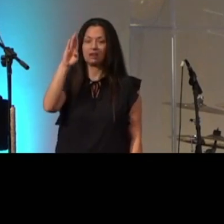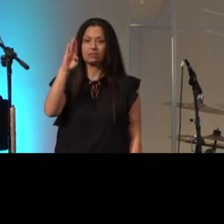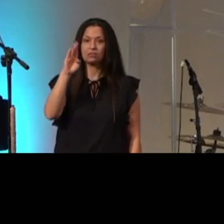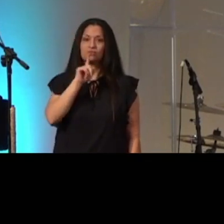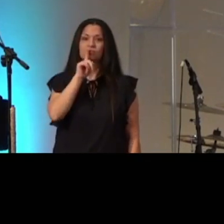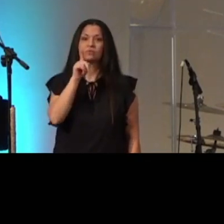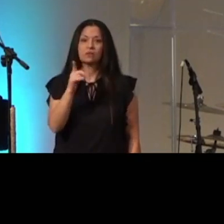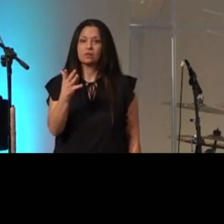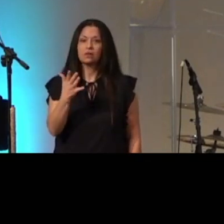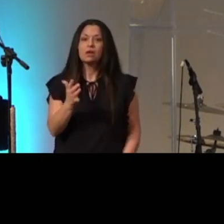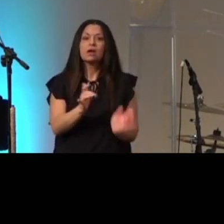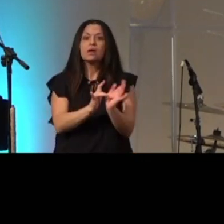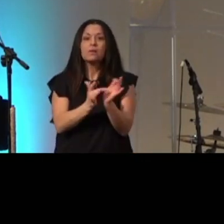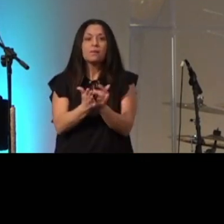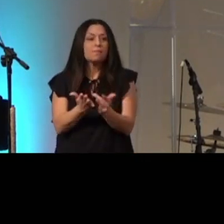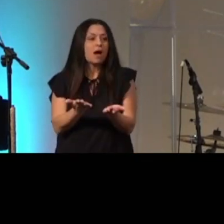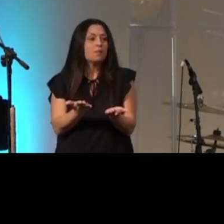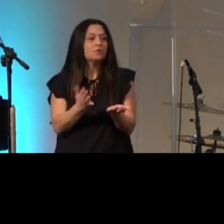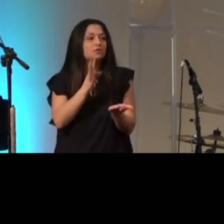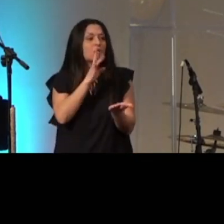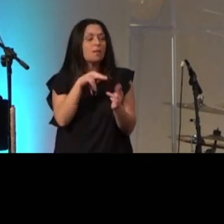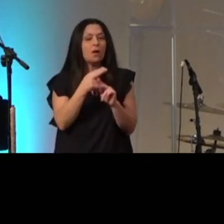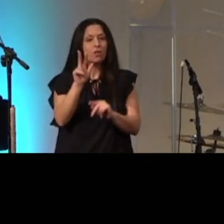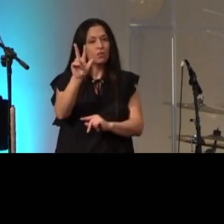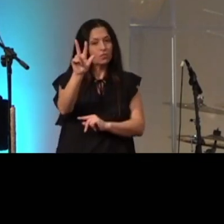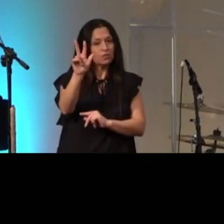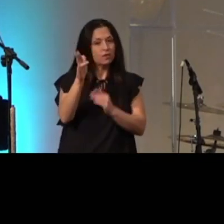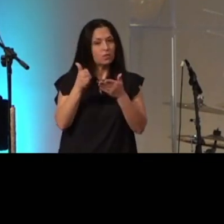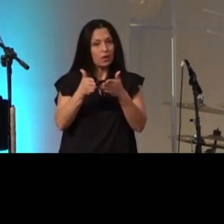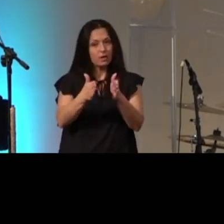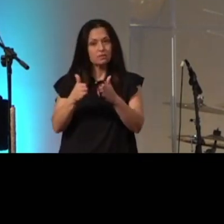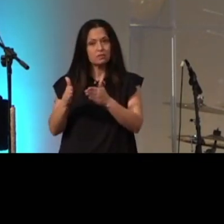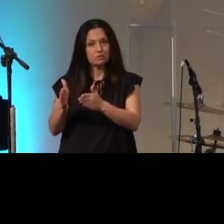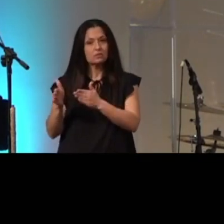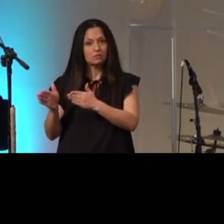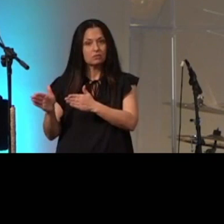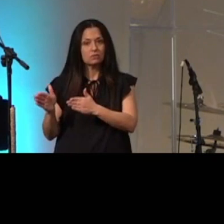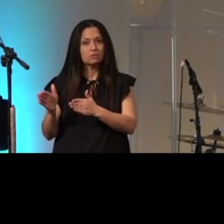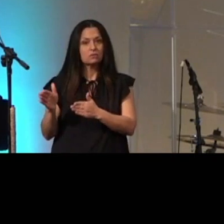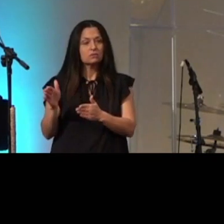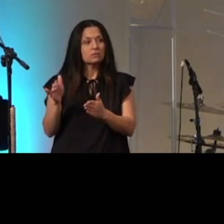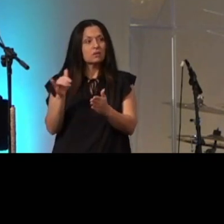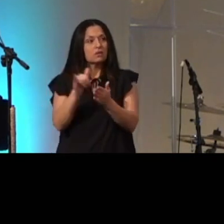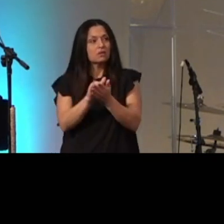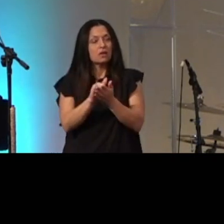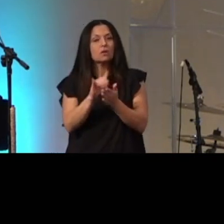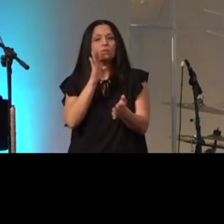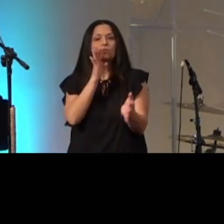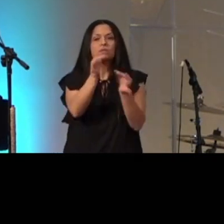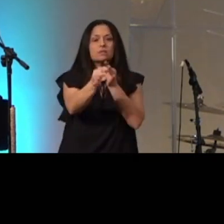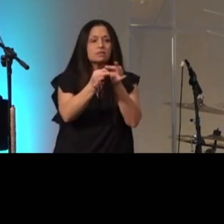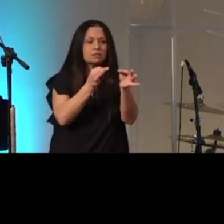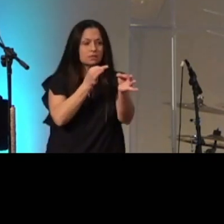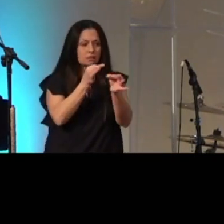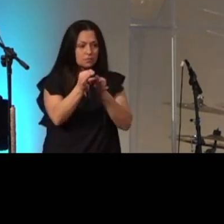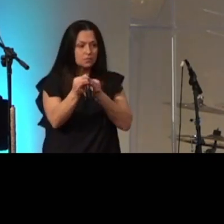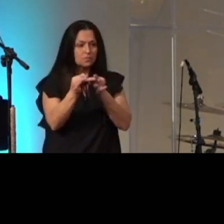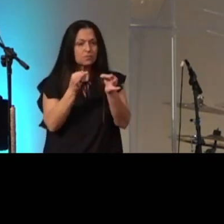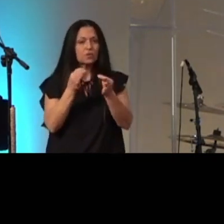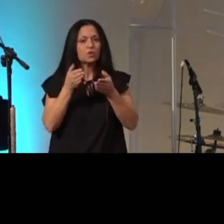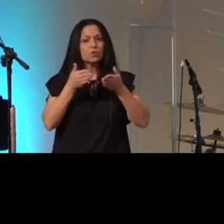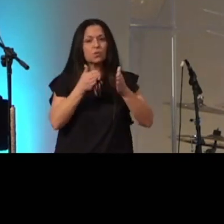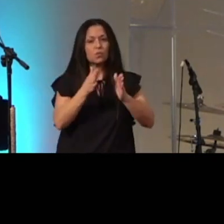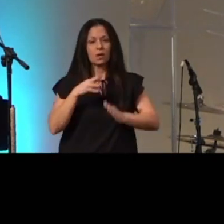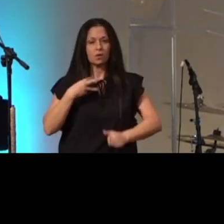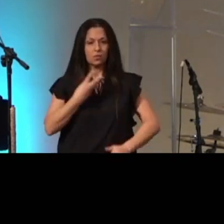and the bible talks about three ways in which it defines the ways in